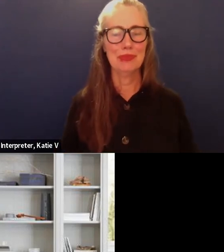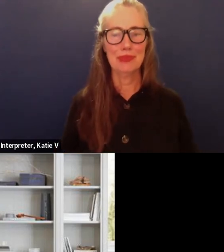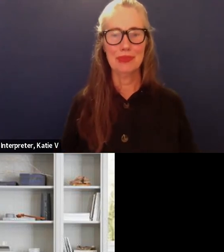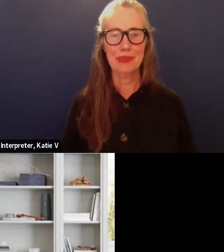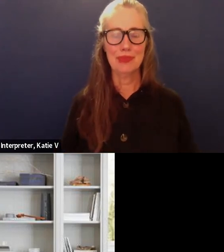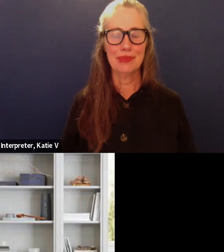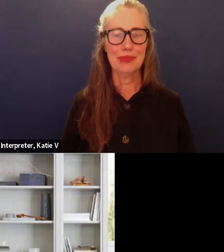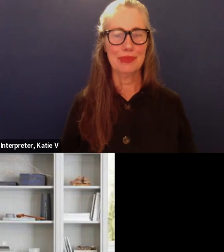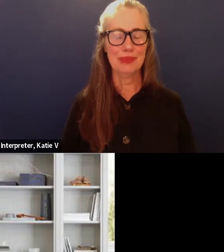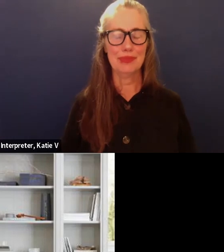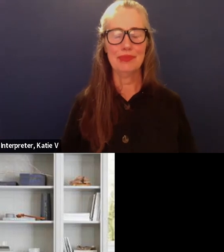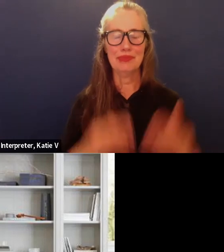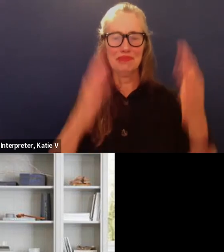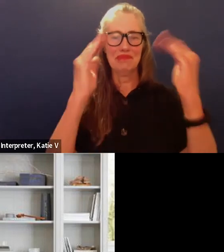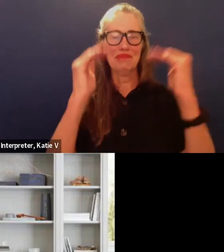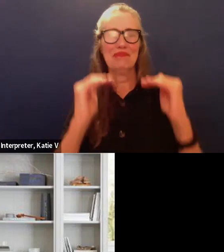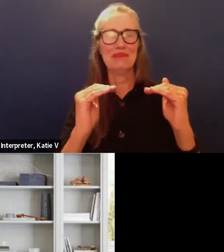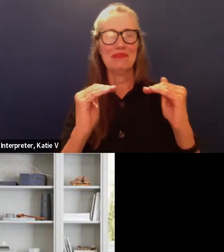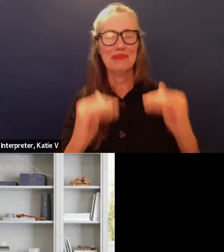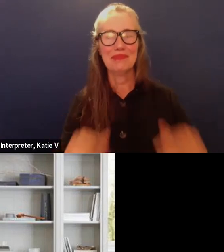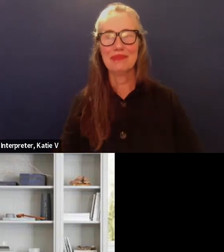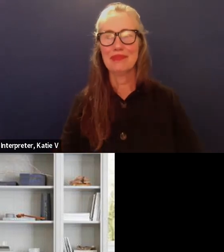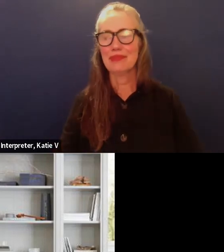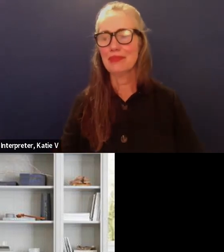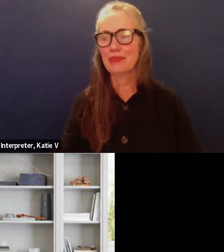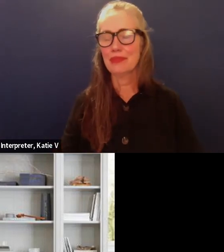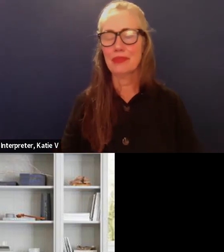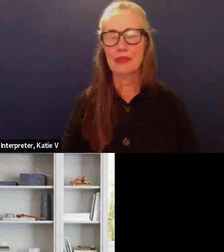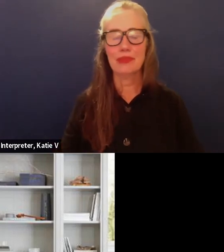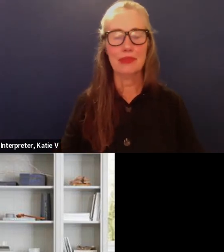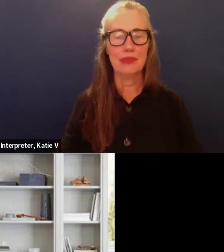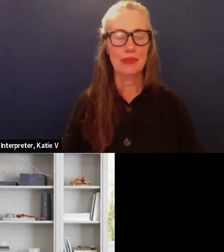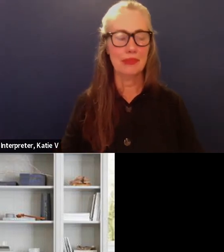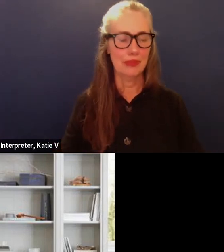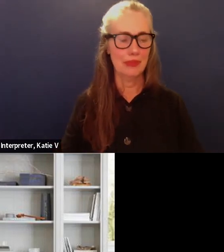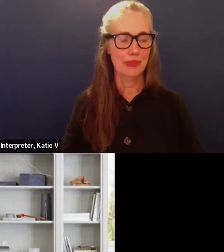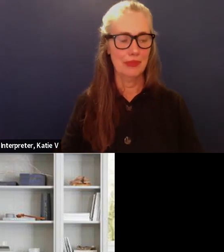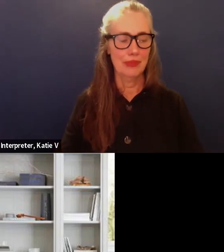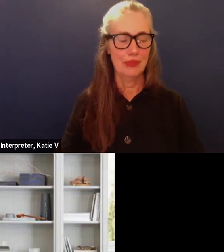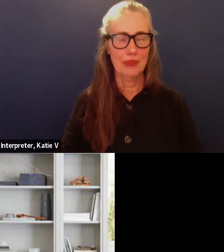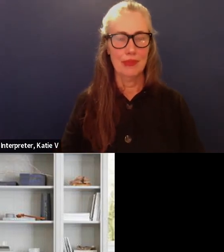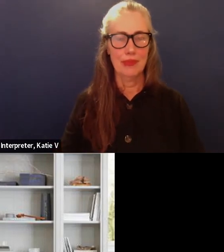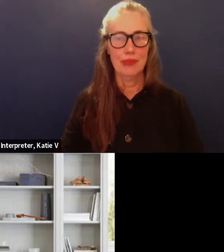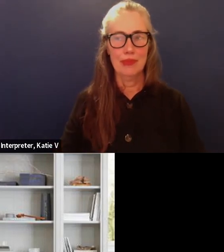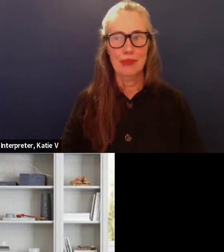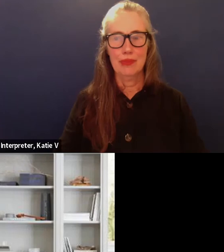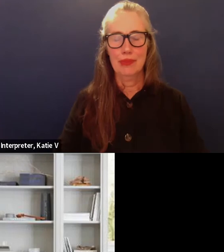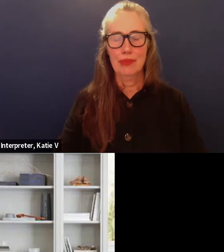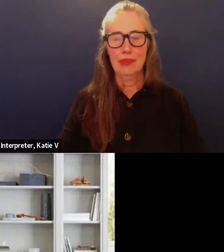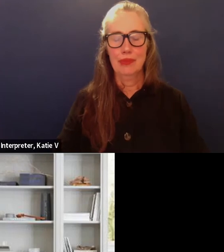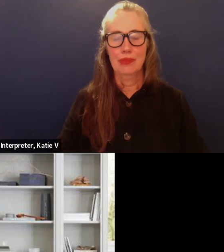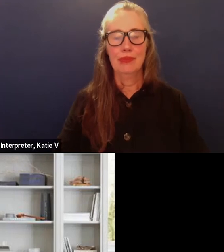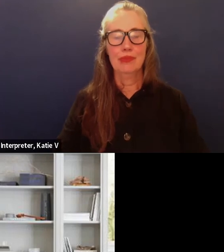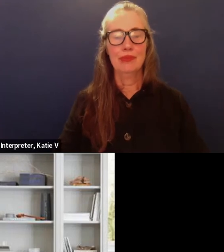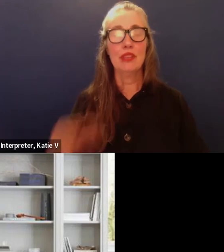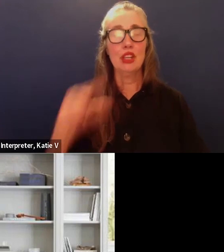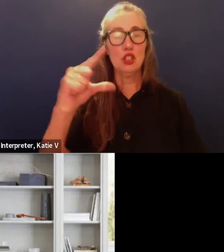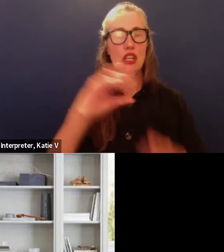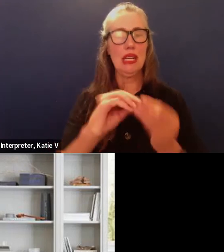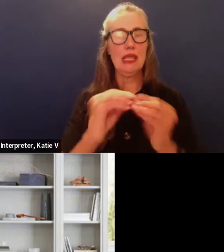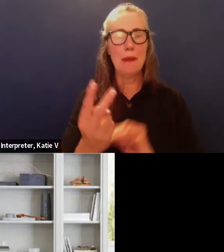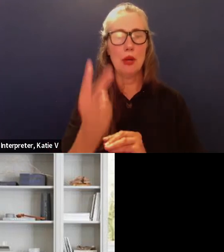Moving right along, we're going to – let's see – Action Agenda G number 2,